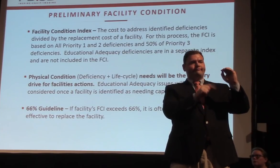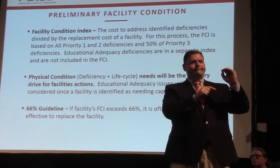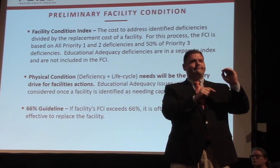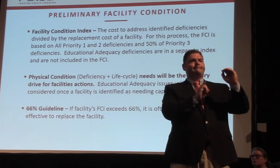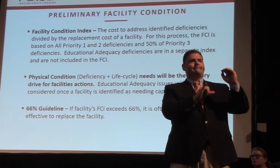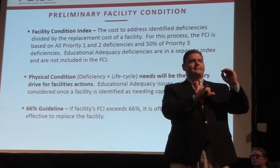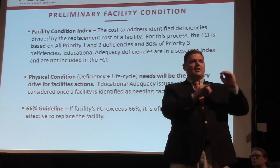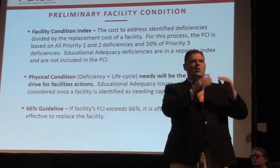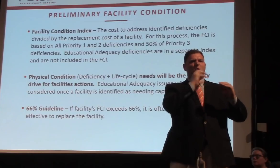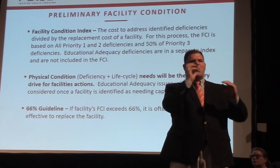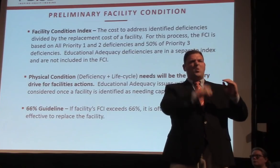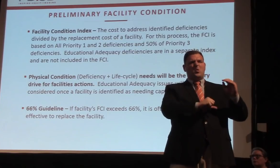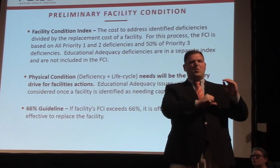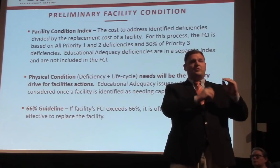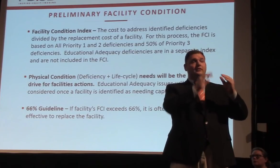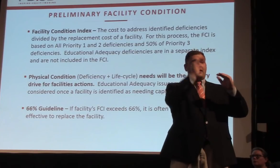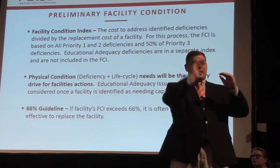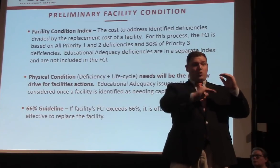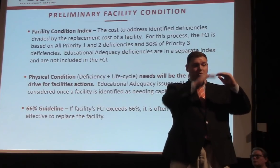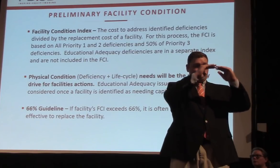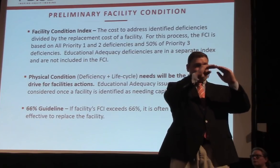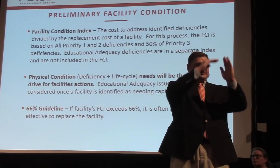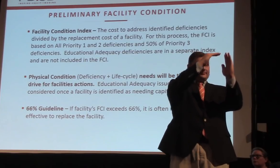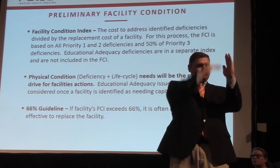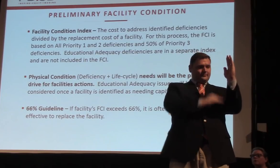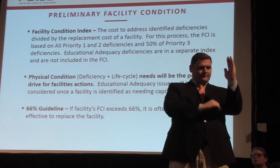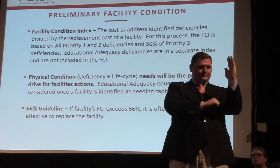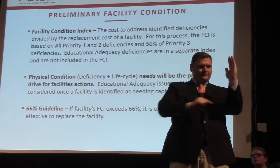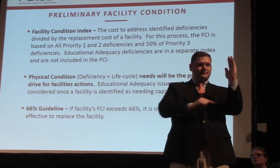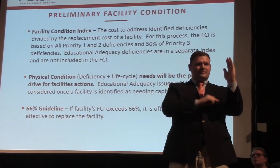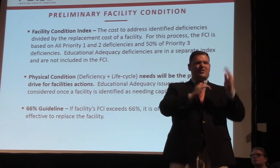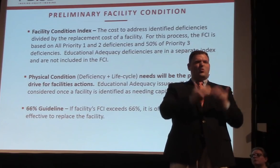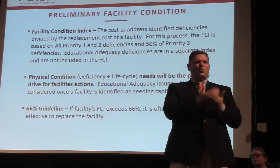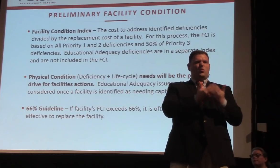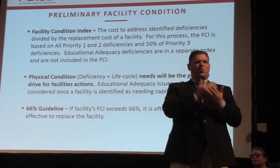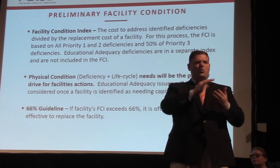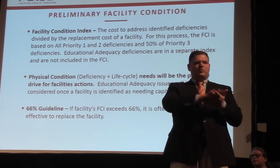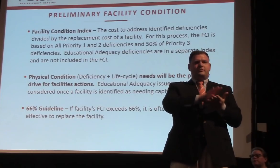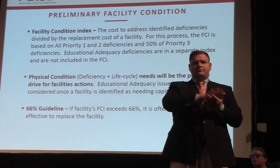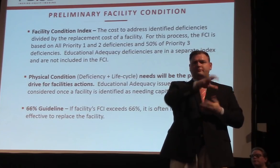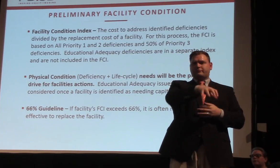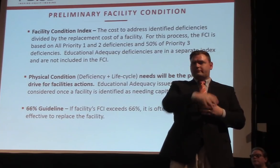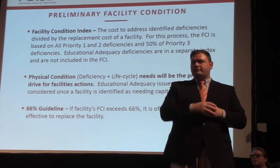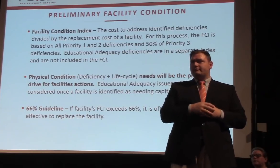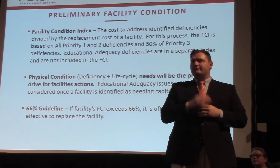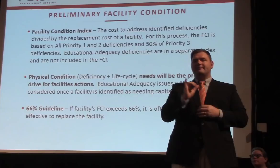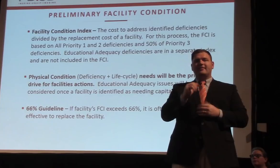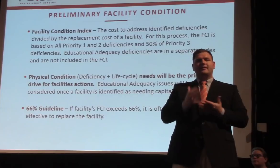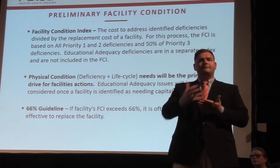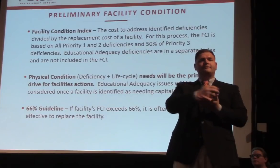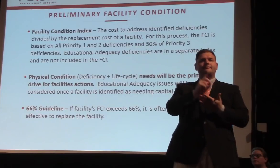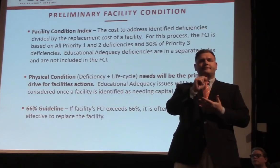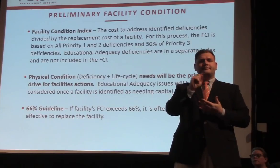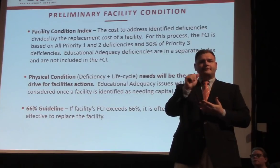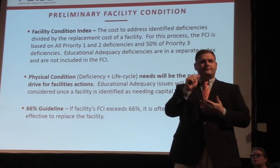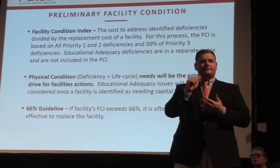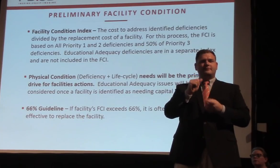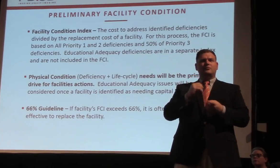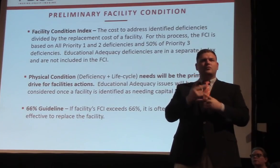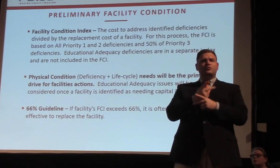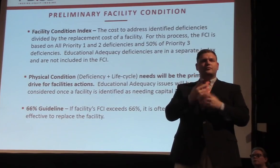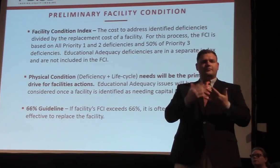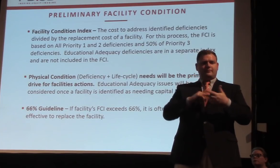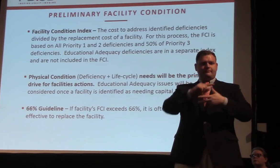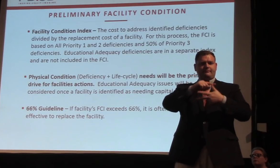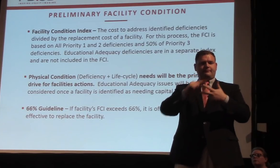is. This is calculated by taking the data from our assessment. We're using all of the priority one and two deficiencies,